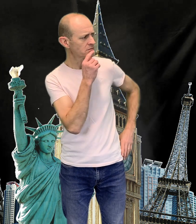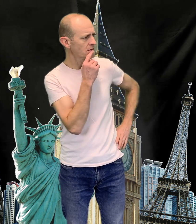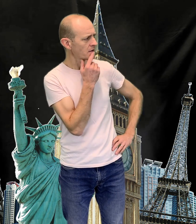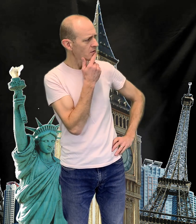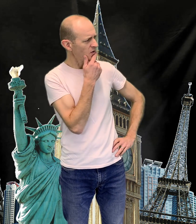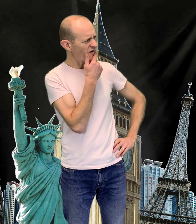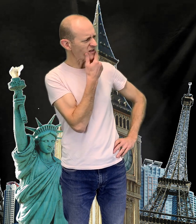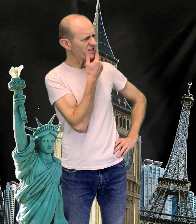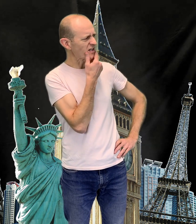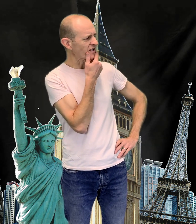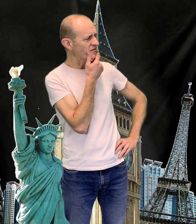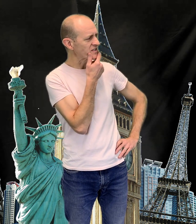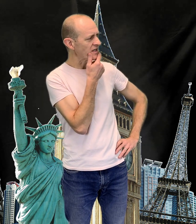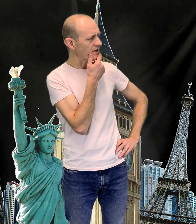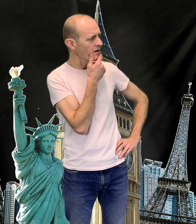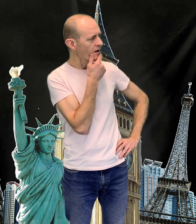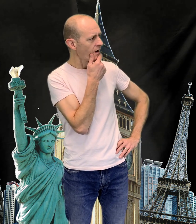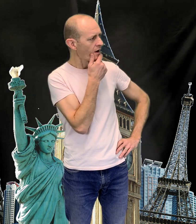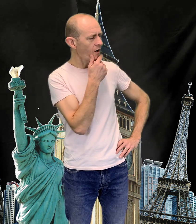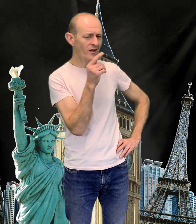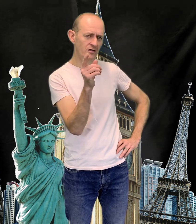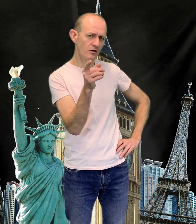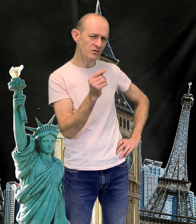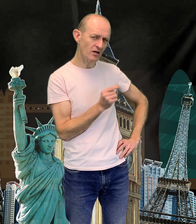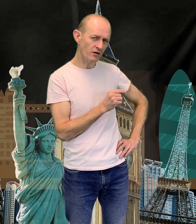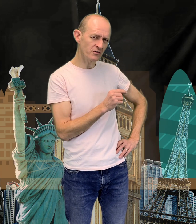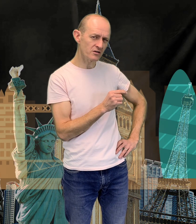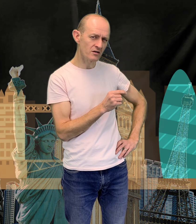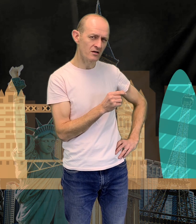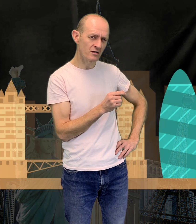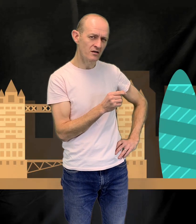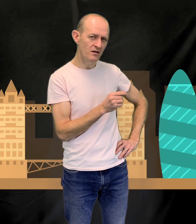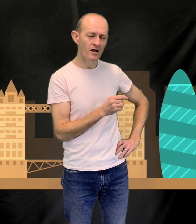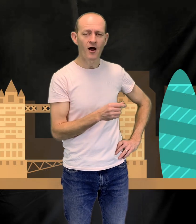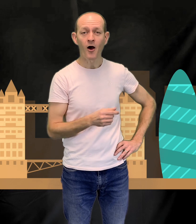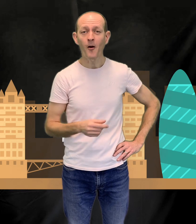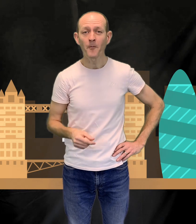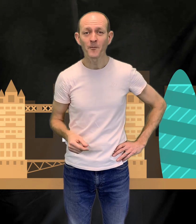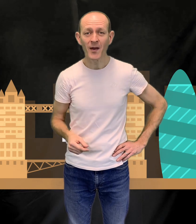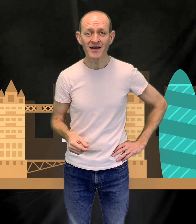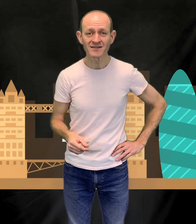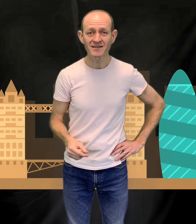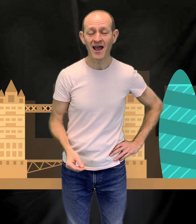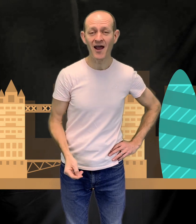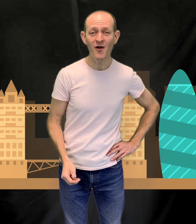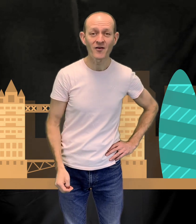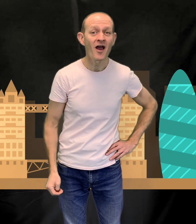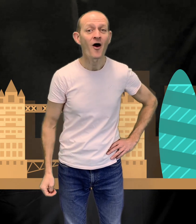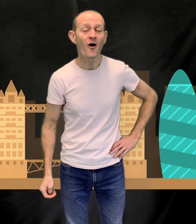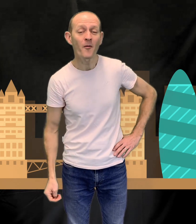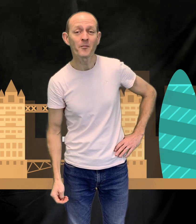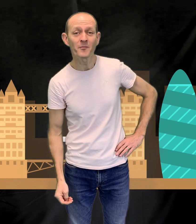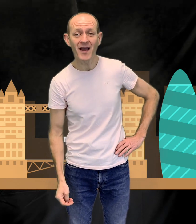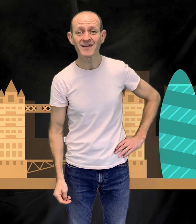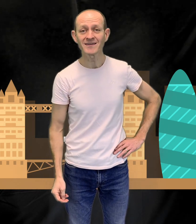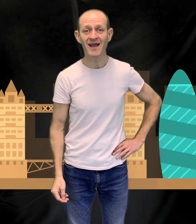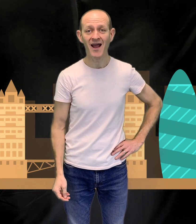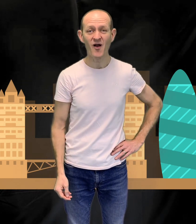Where else can I visit? Oh, I could go to London. Up and down, up and down,